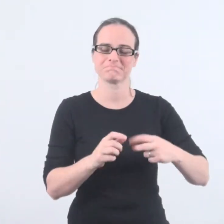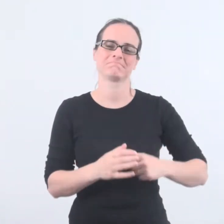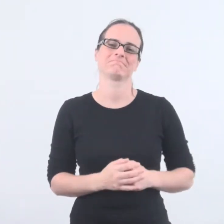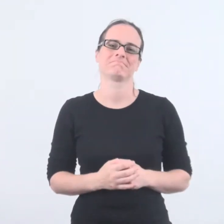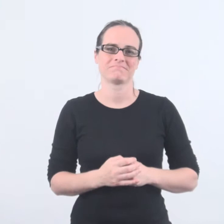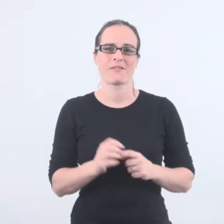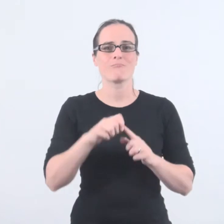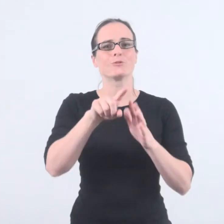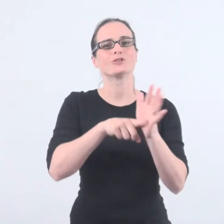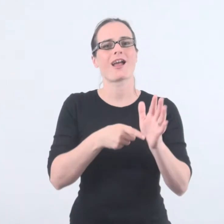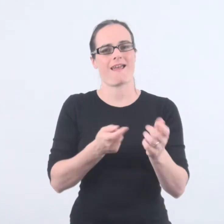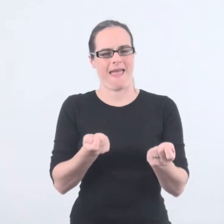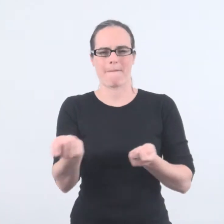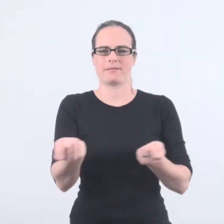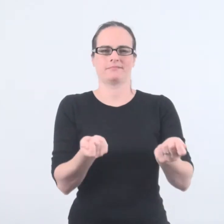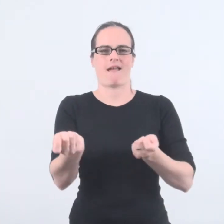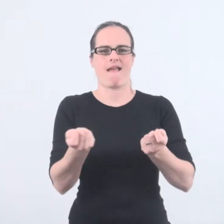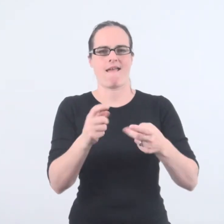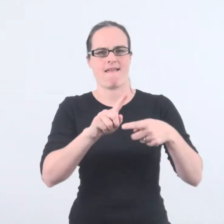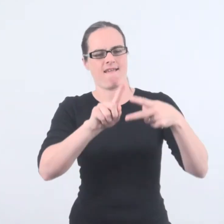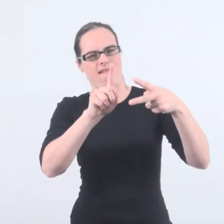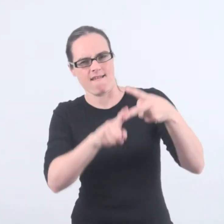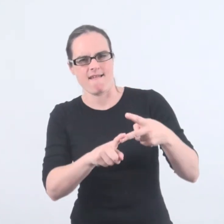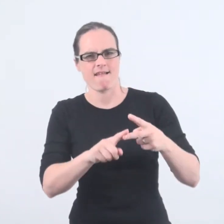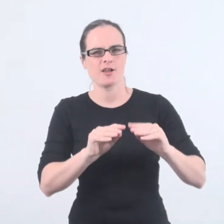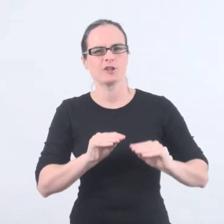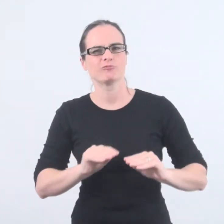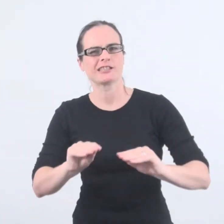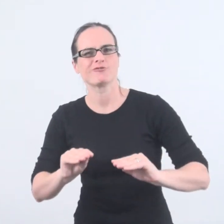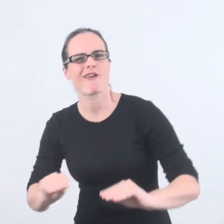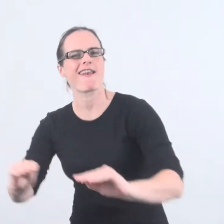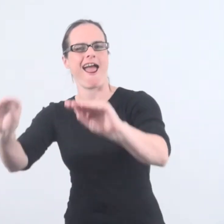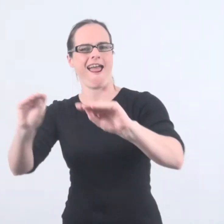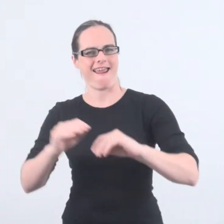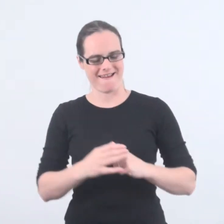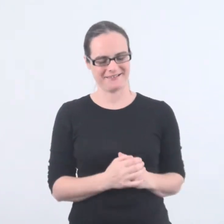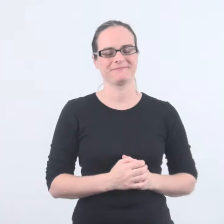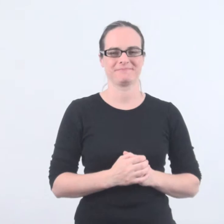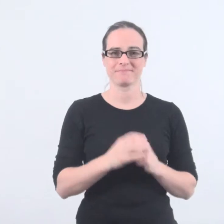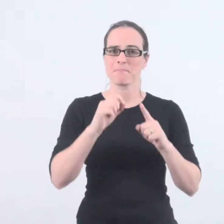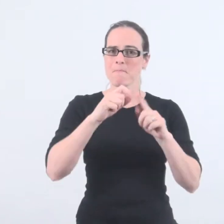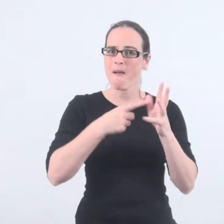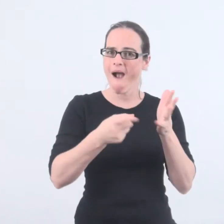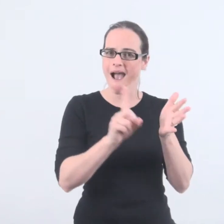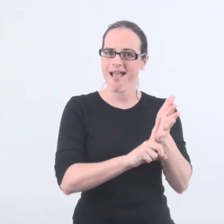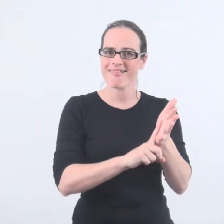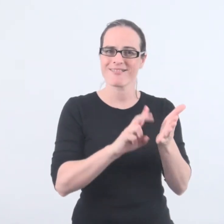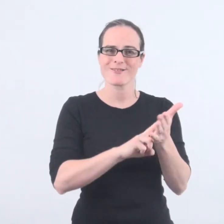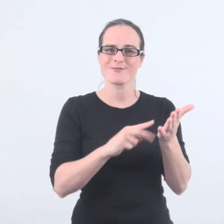The second person we're saying goodbye to today is our project administrator and our trainee trainer. His name is